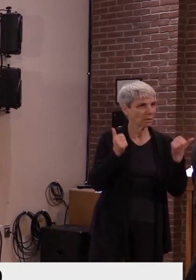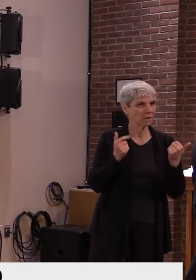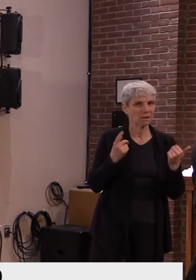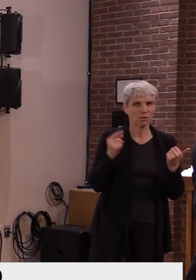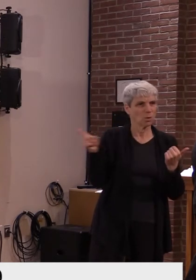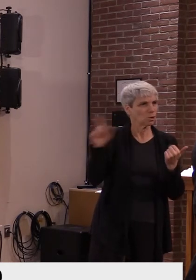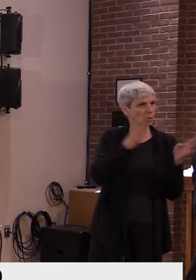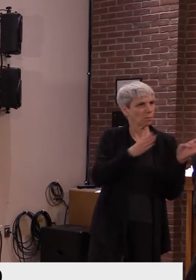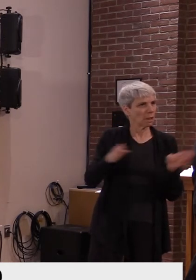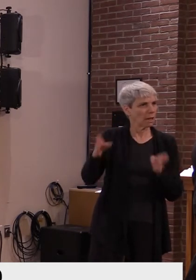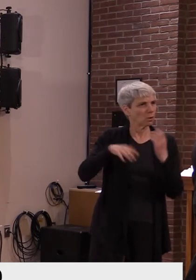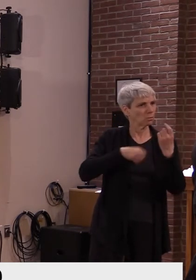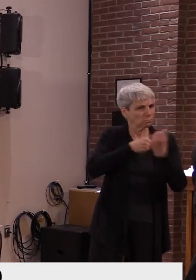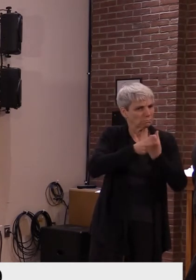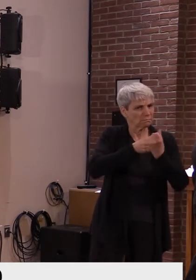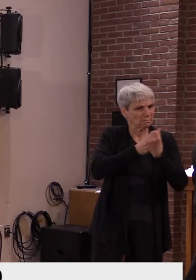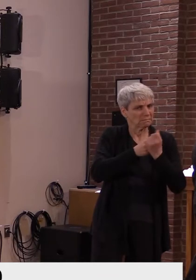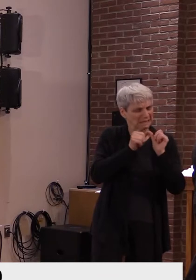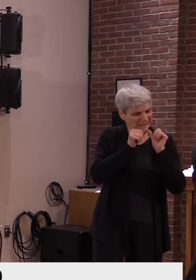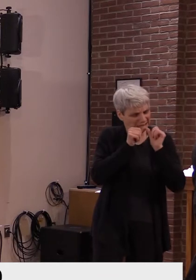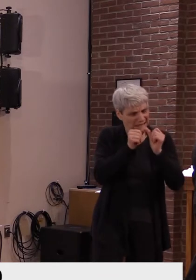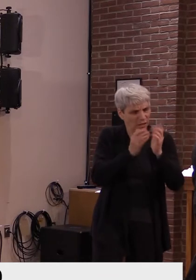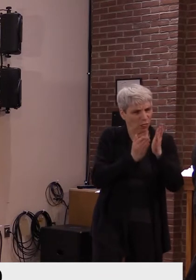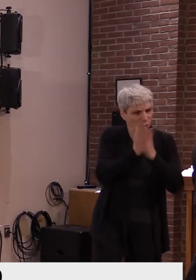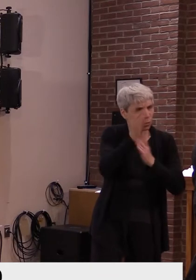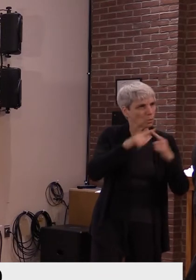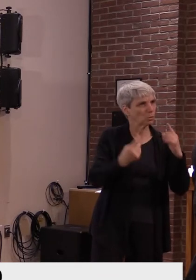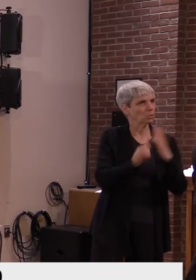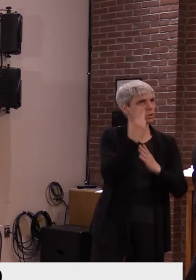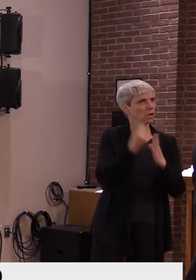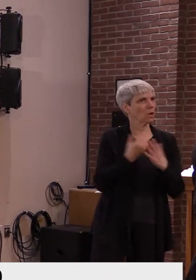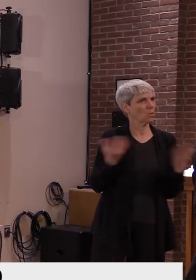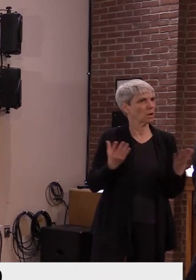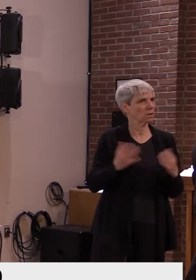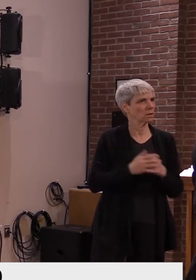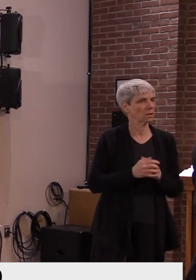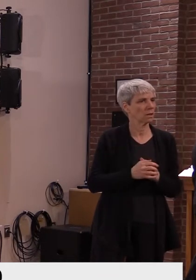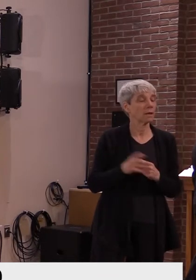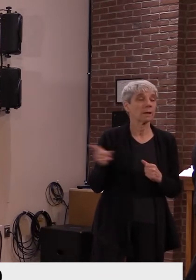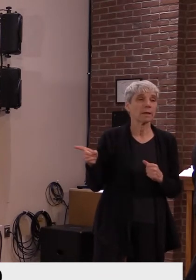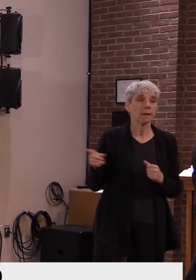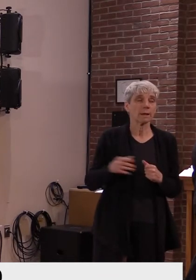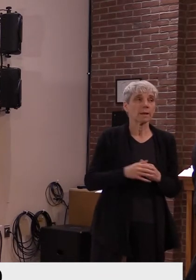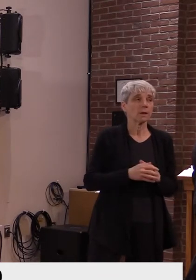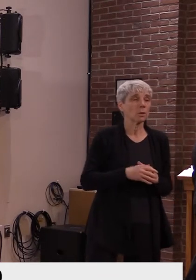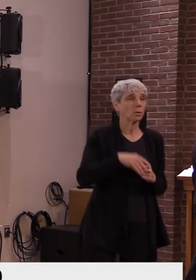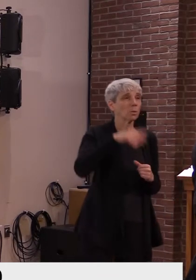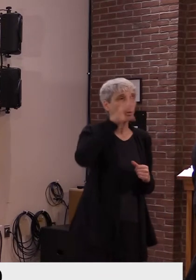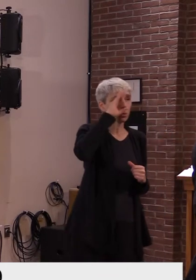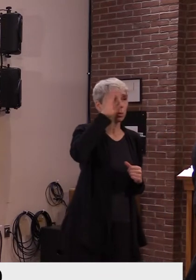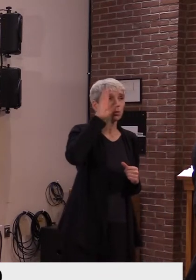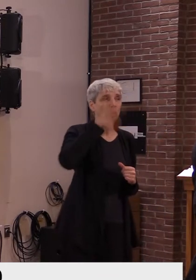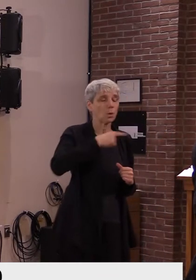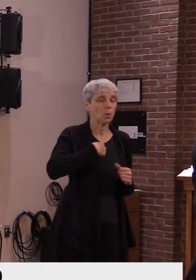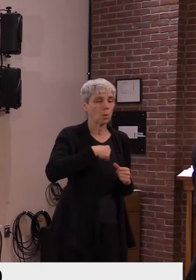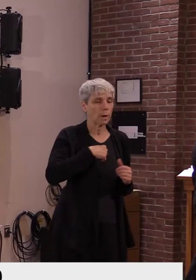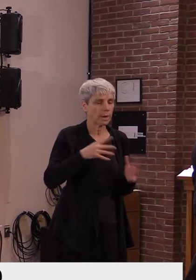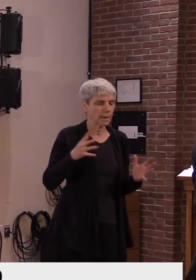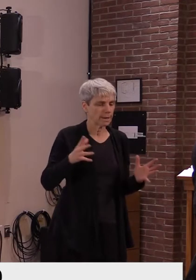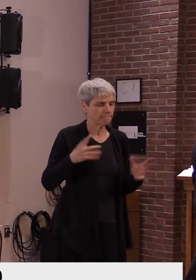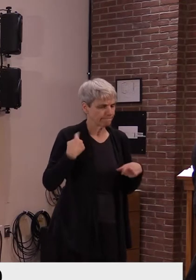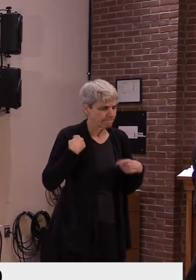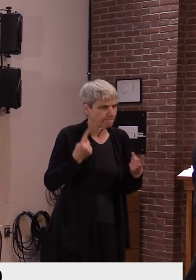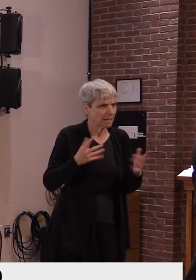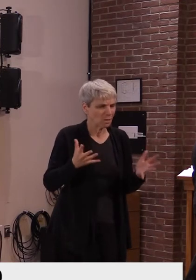Yeah. As you know, Mike, we've been focusing on allowing or helping, um,